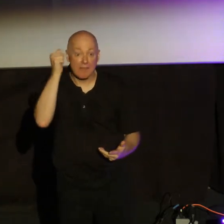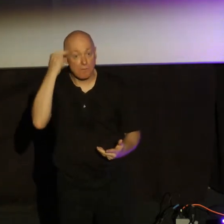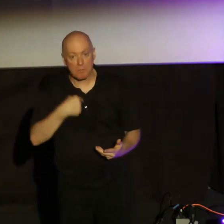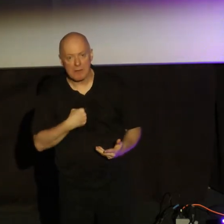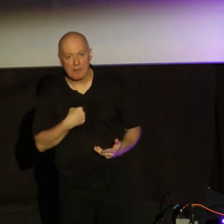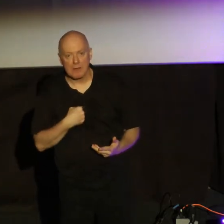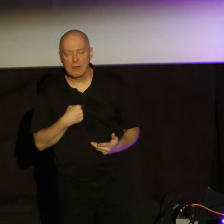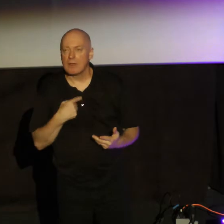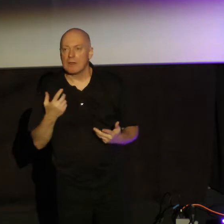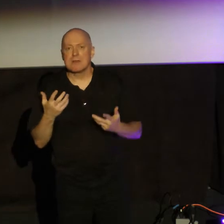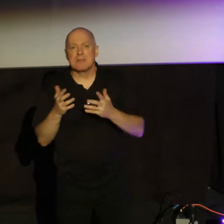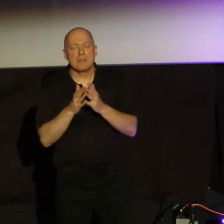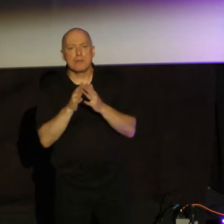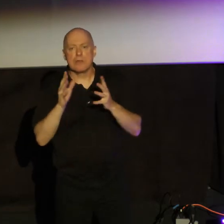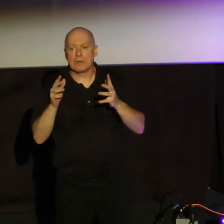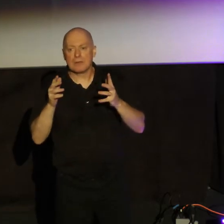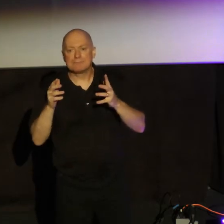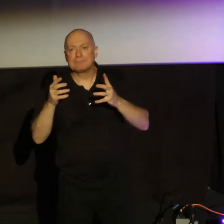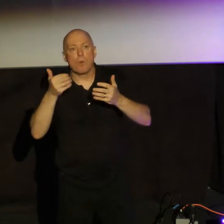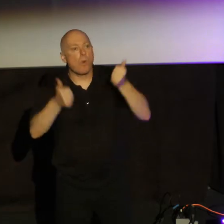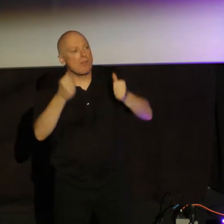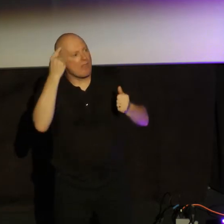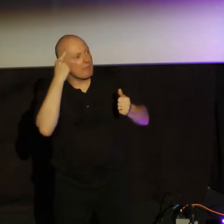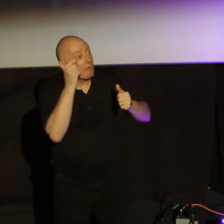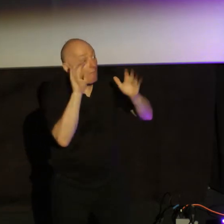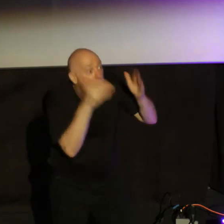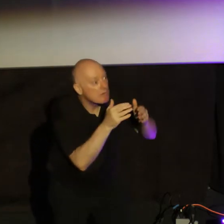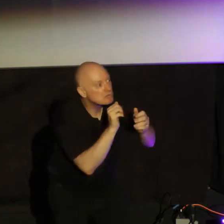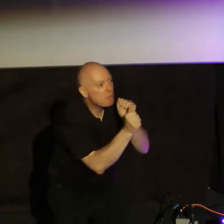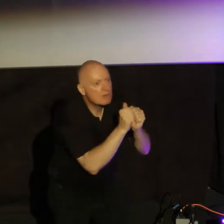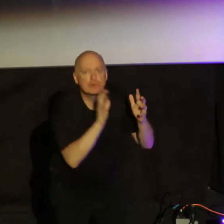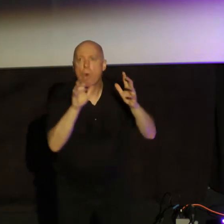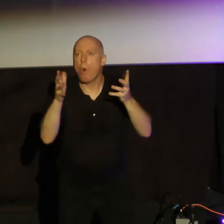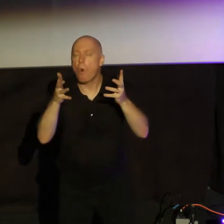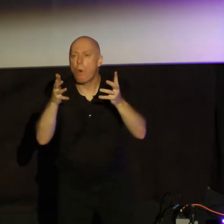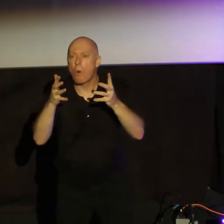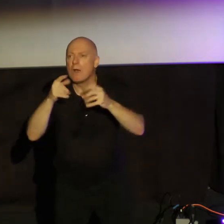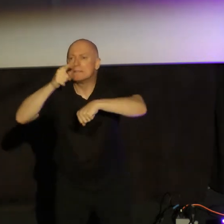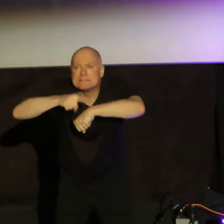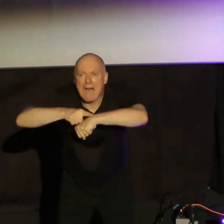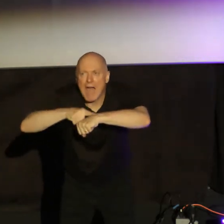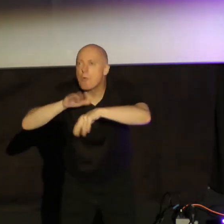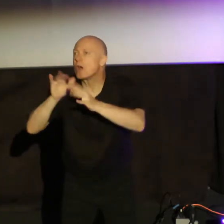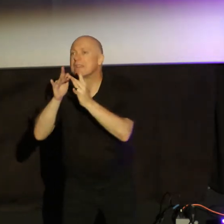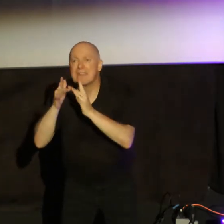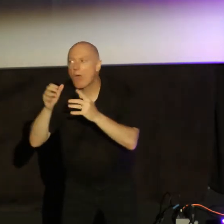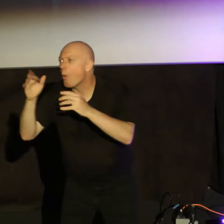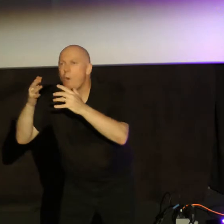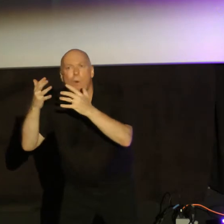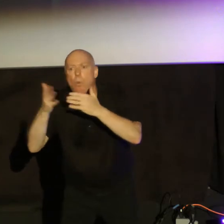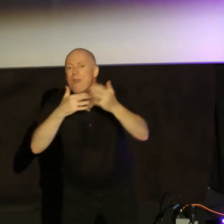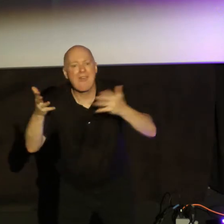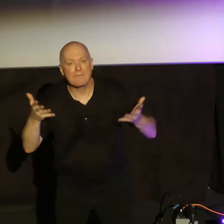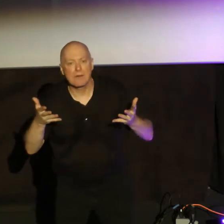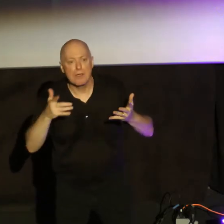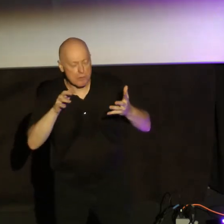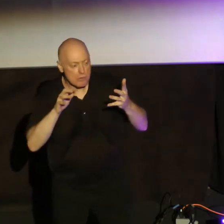consumed with whatever it is. Whether it's your sports, or whether it's your time on the internet, or whatever it would be, and you're consumed with it.